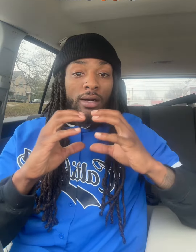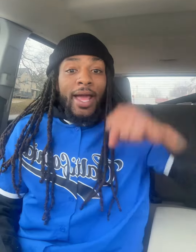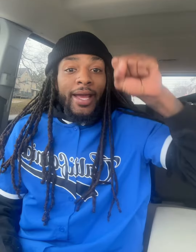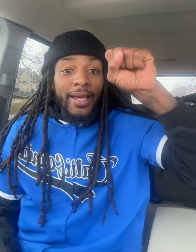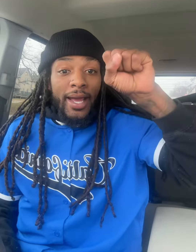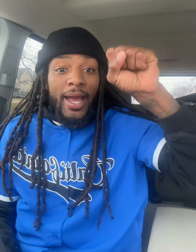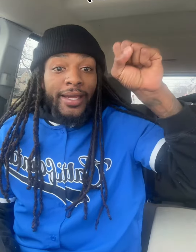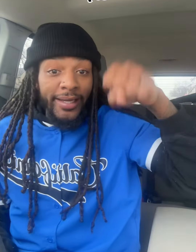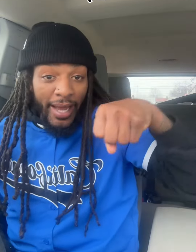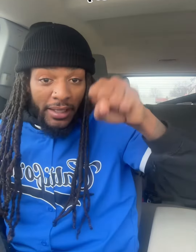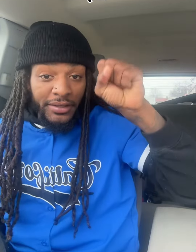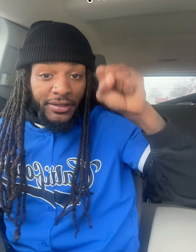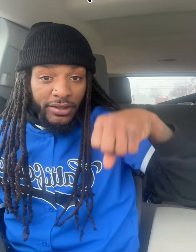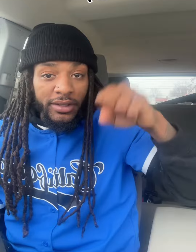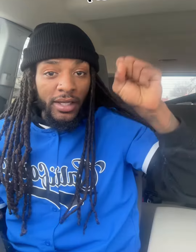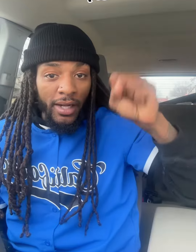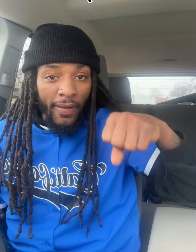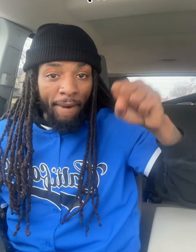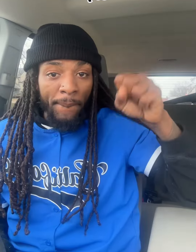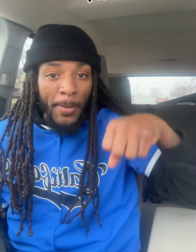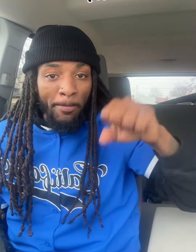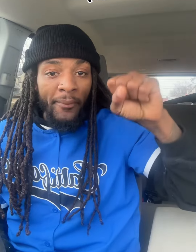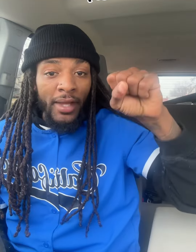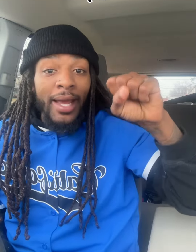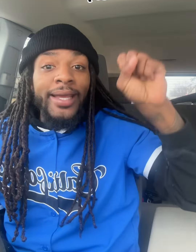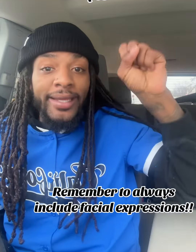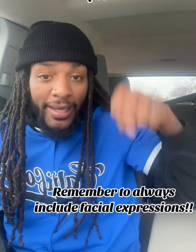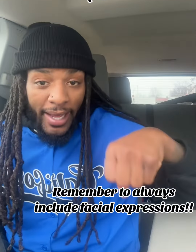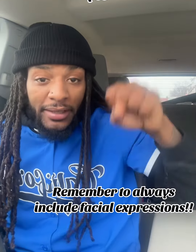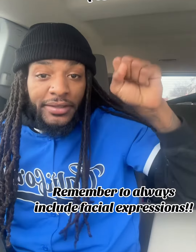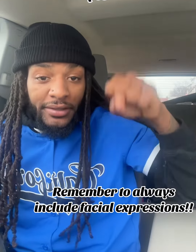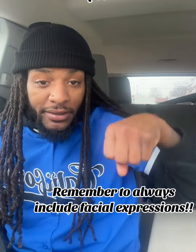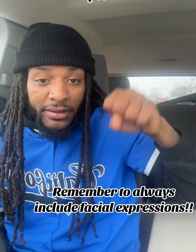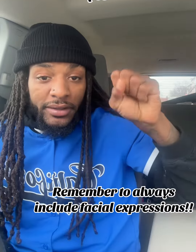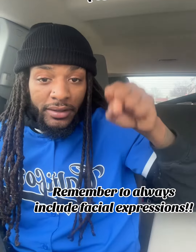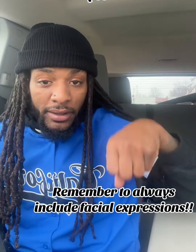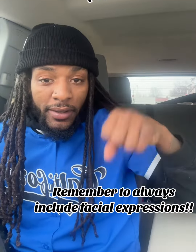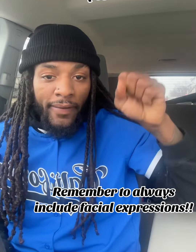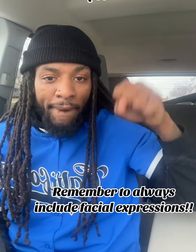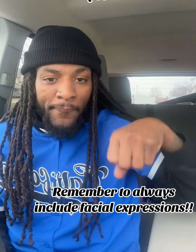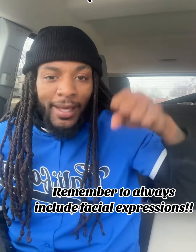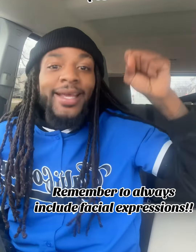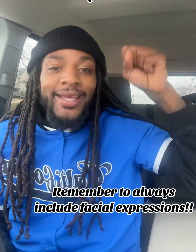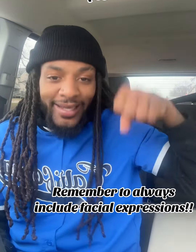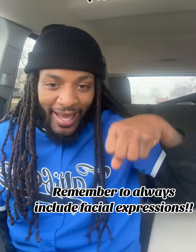Yes Yes Yes